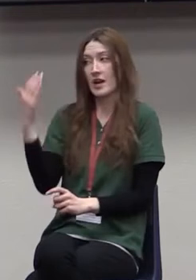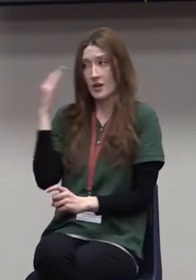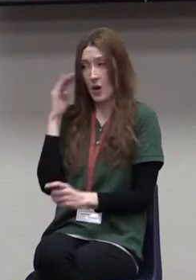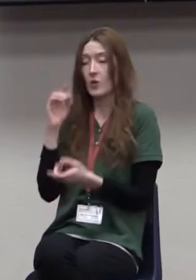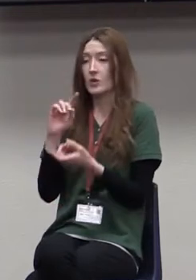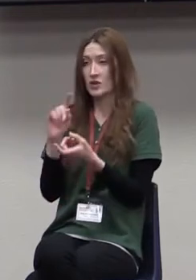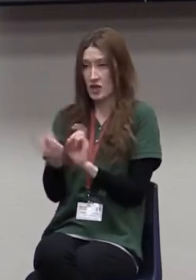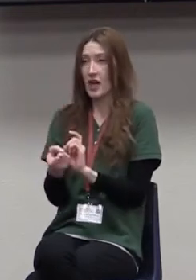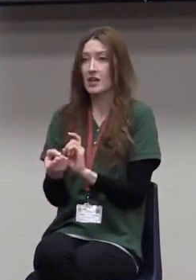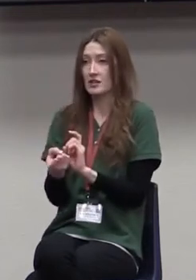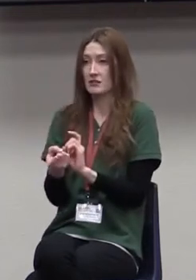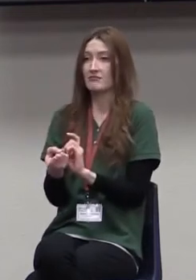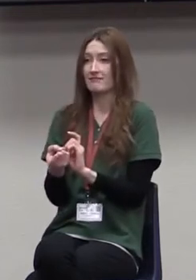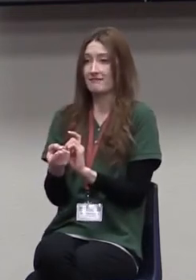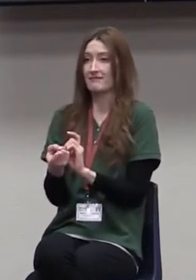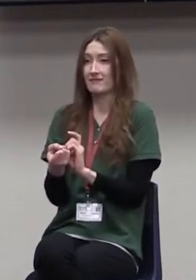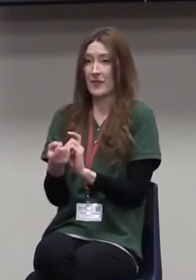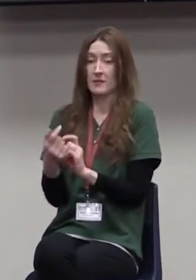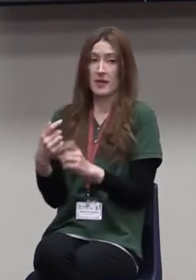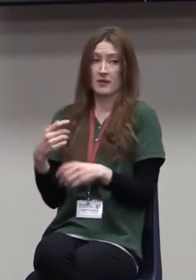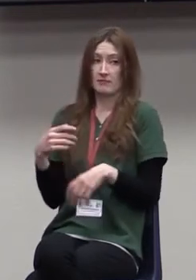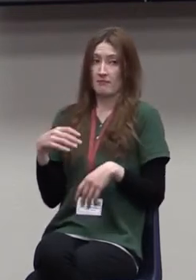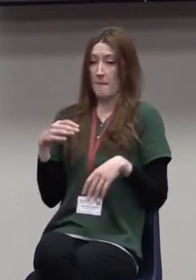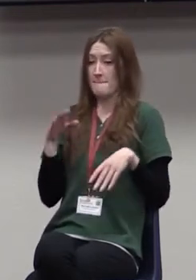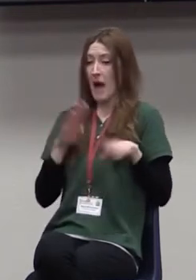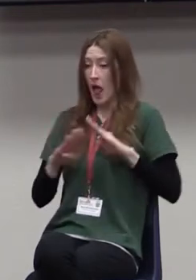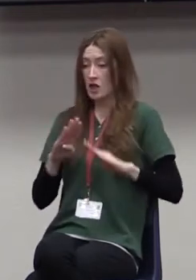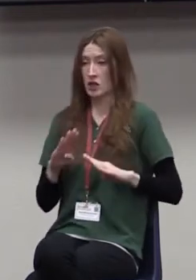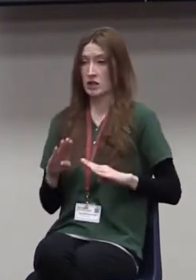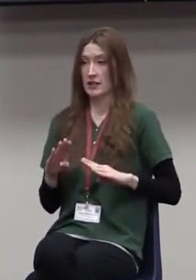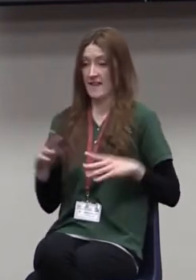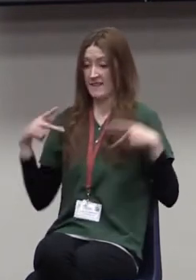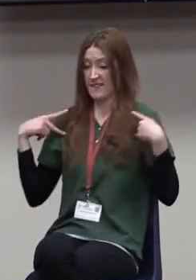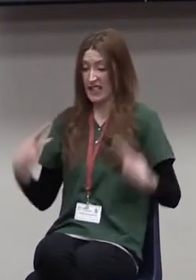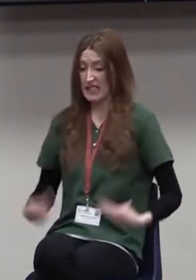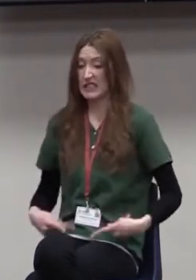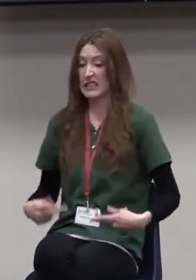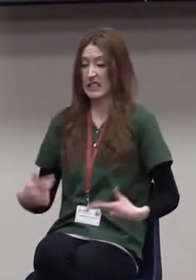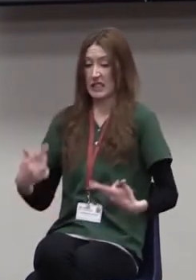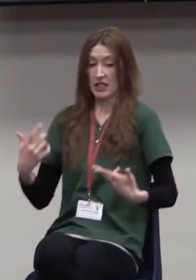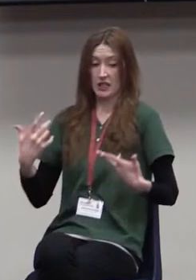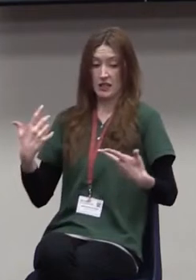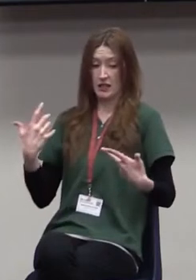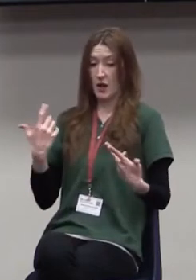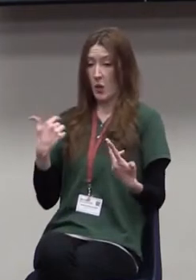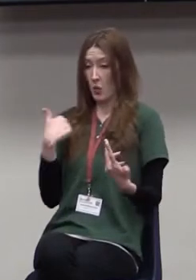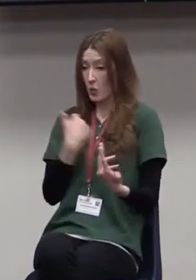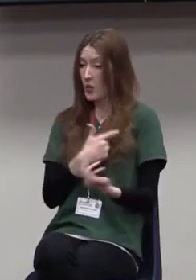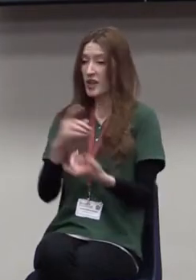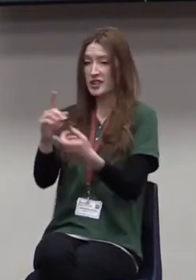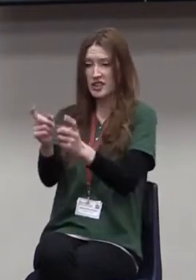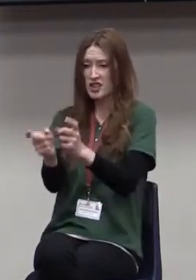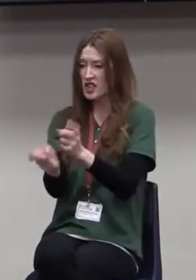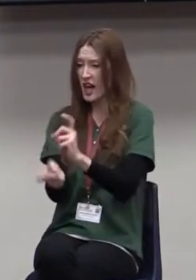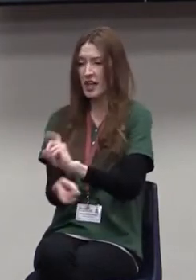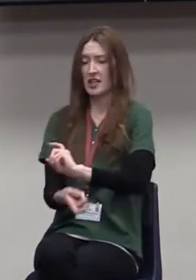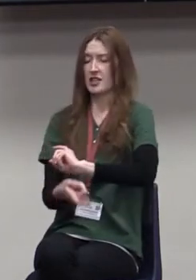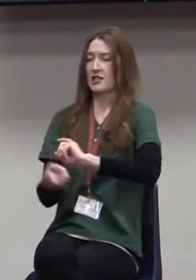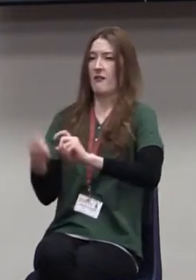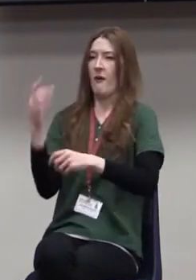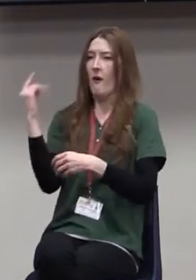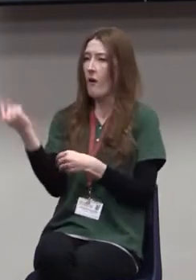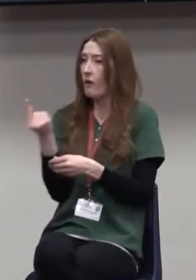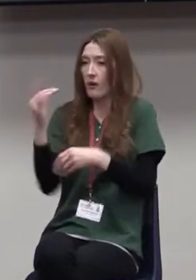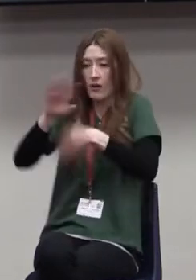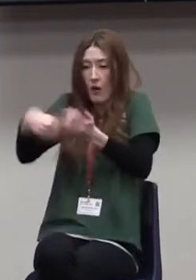Biologically, physiologically, sociologically. I mean, all those things. We're changing constantly. And our young